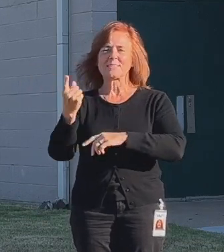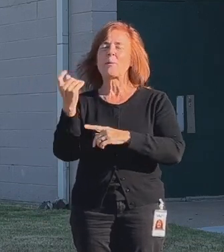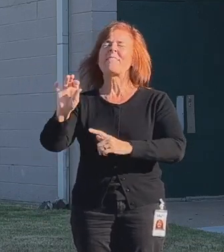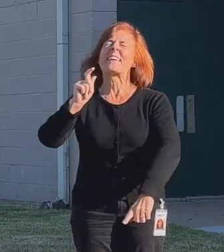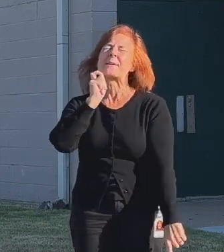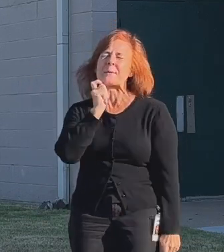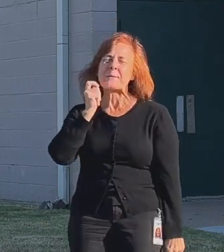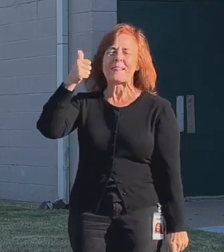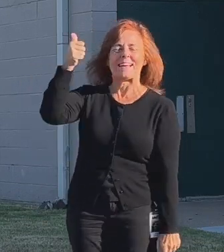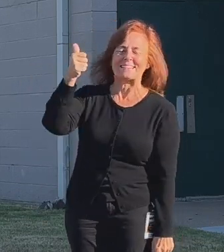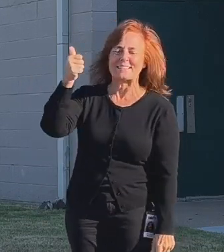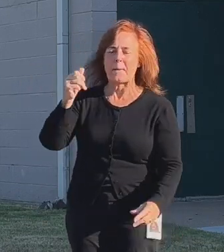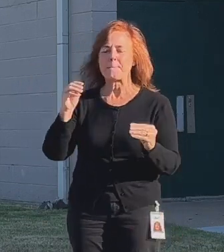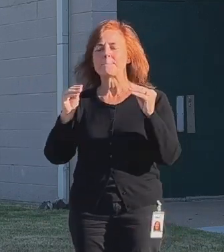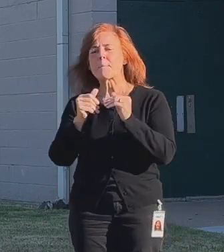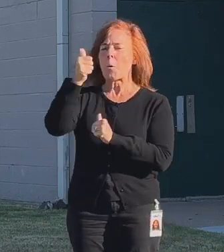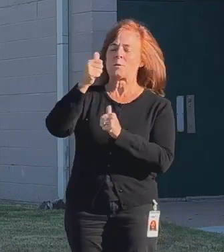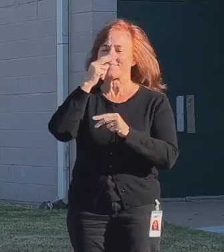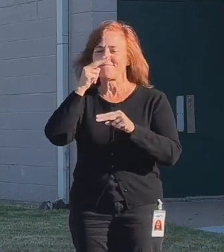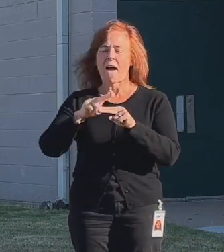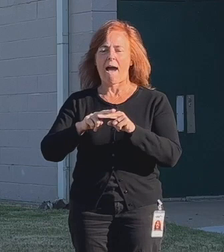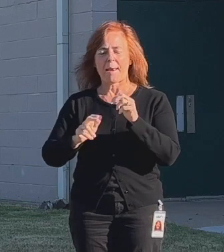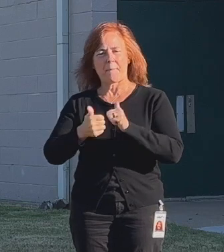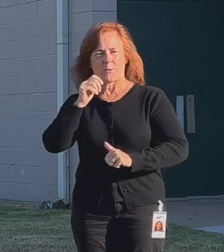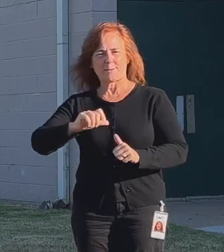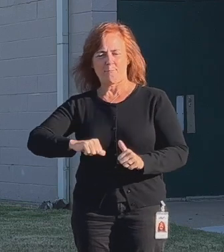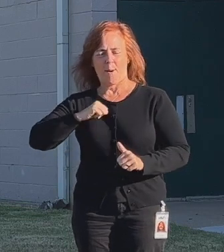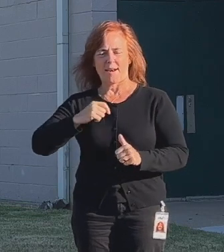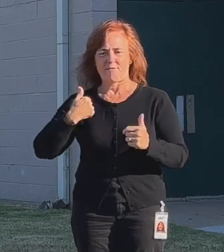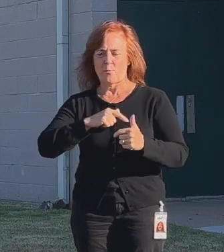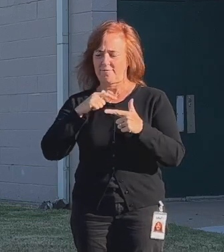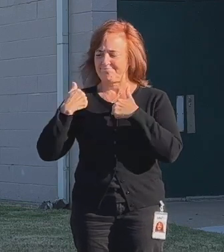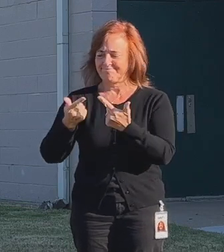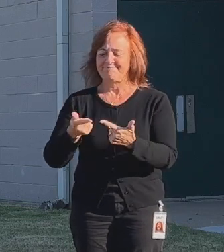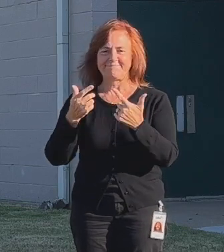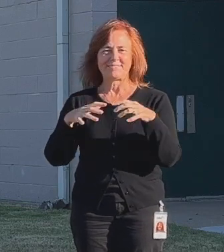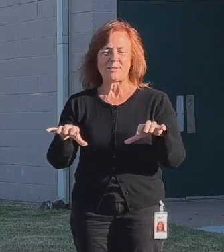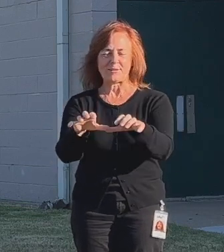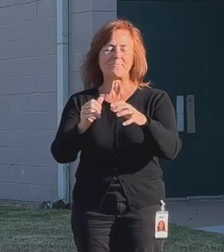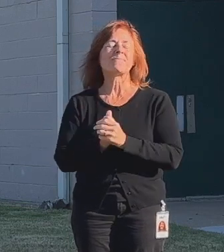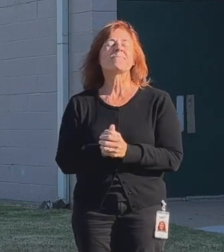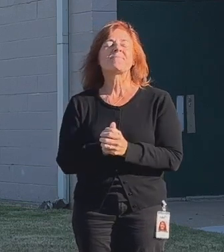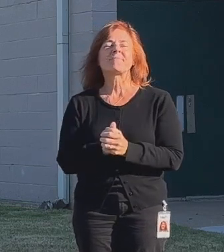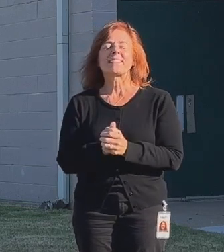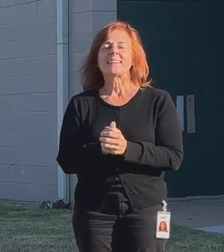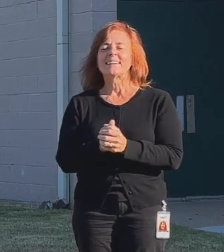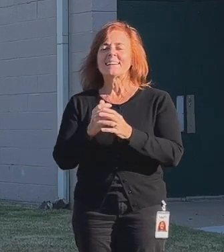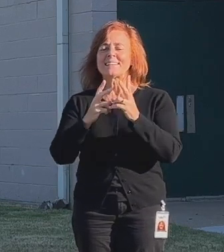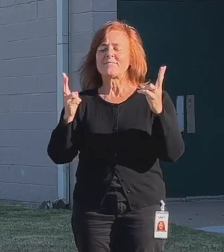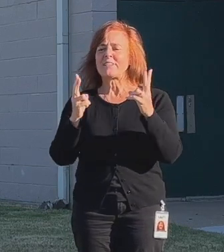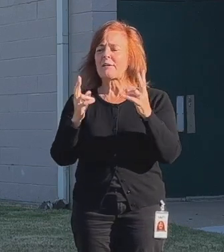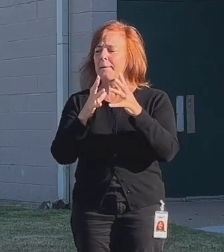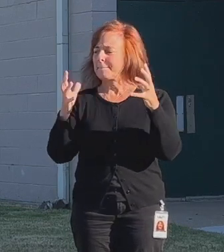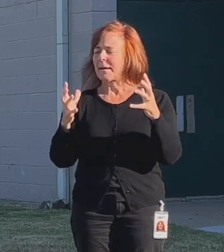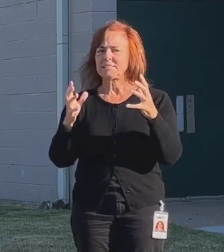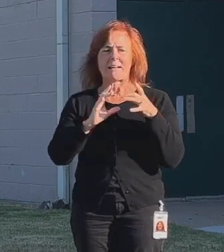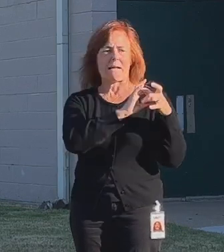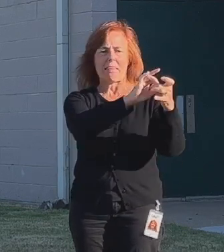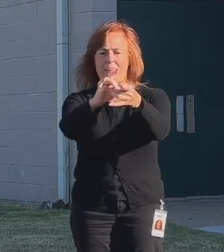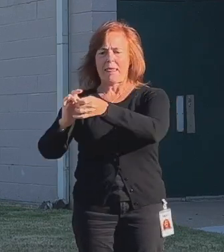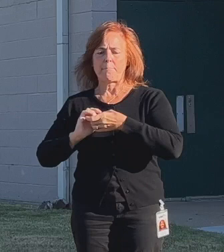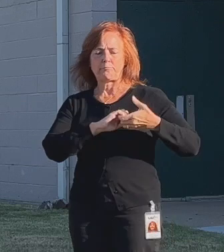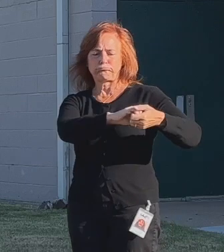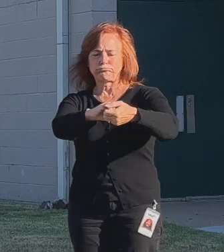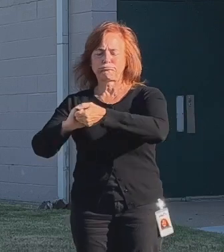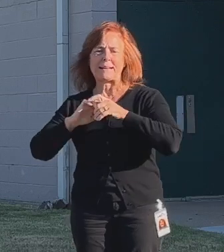of the coolest, most fun and one of the things I'm most proud of that we've done so far. It's been very, very much a collaborative team